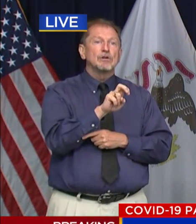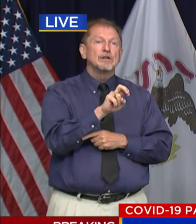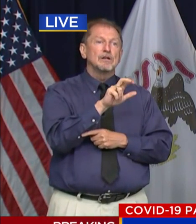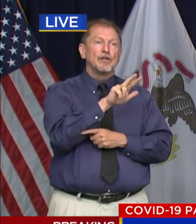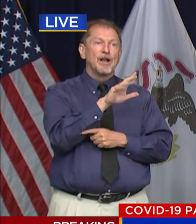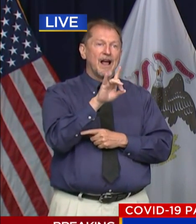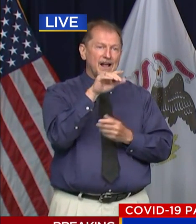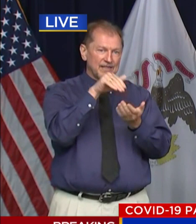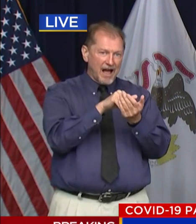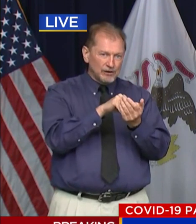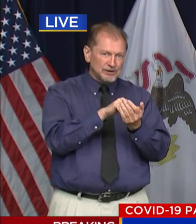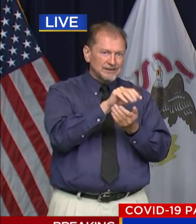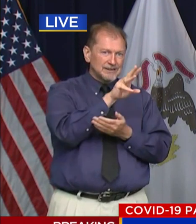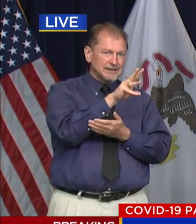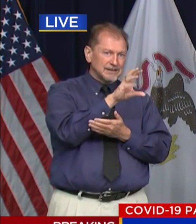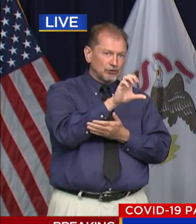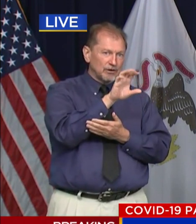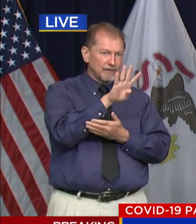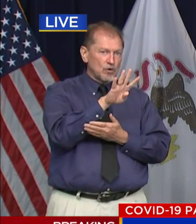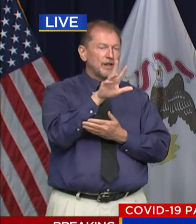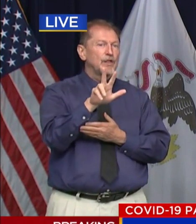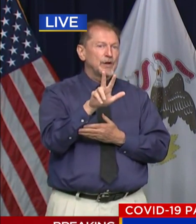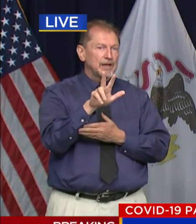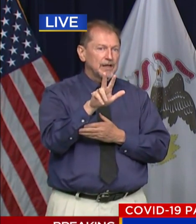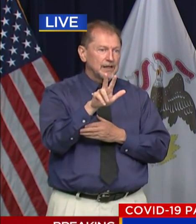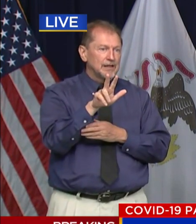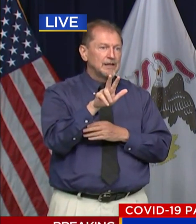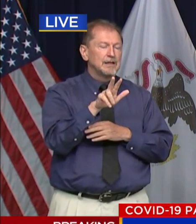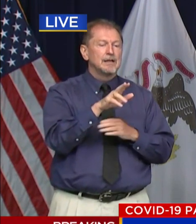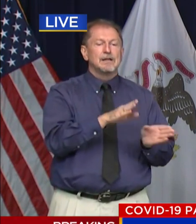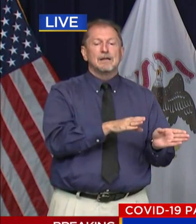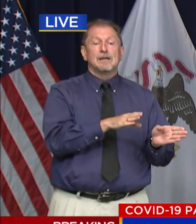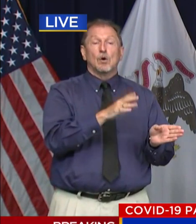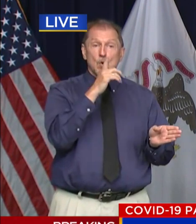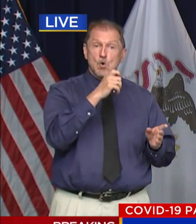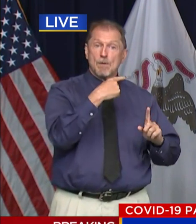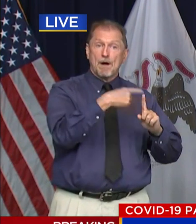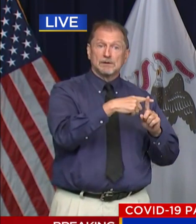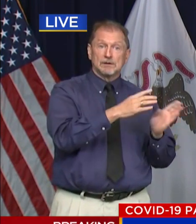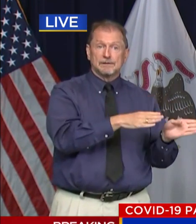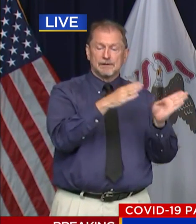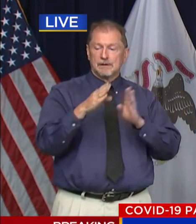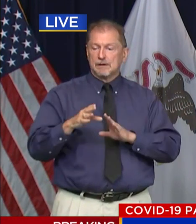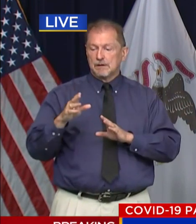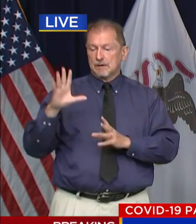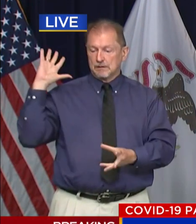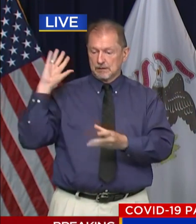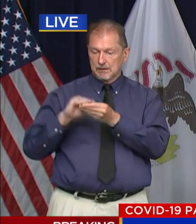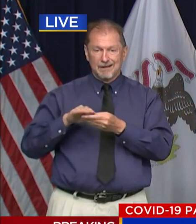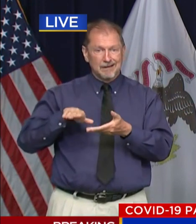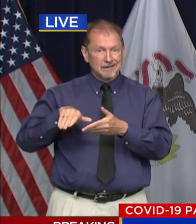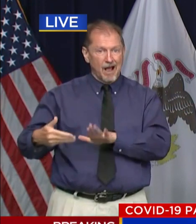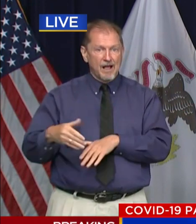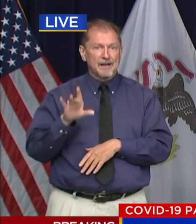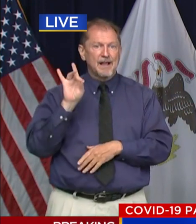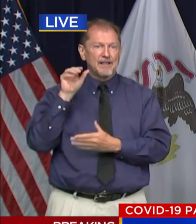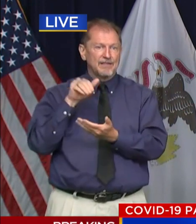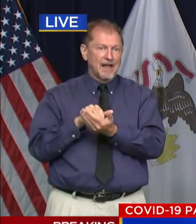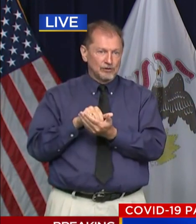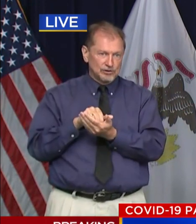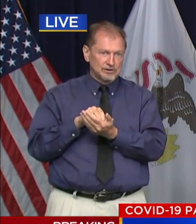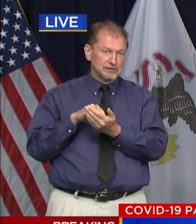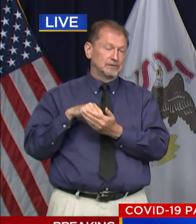,643 and a total number of lives lost of 8,091.